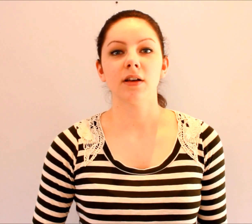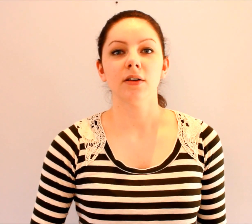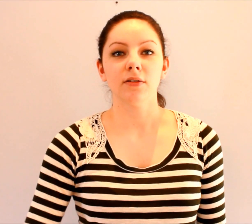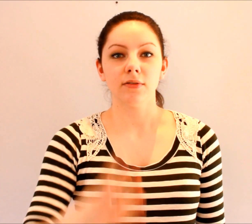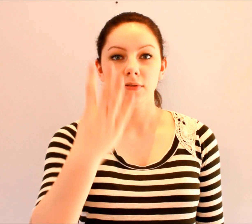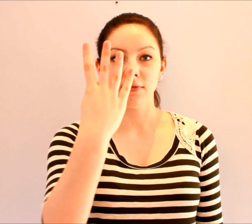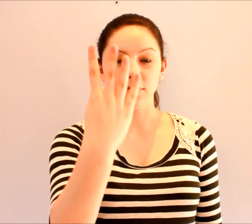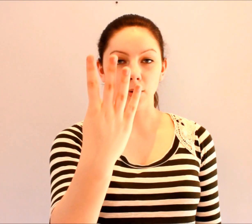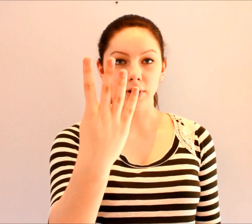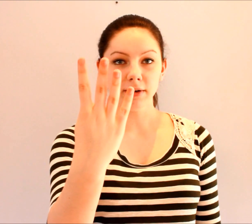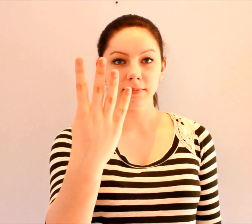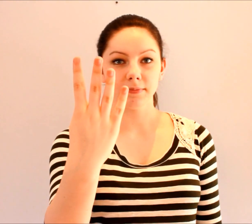Four.